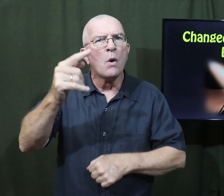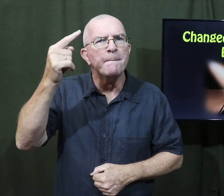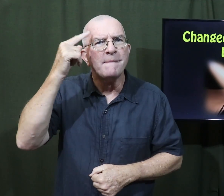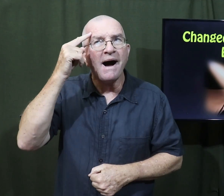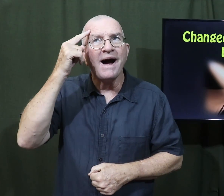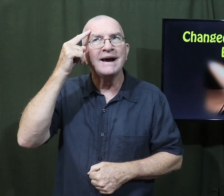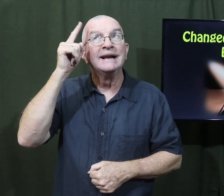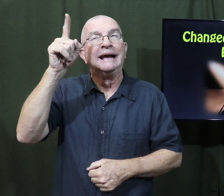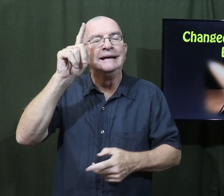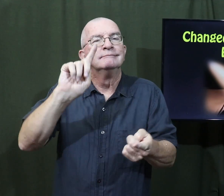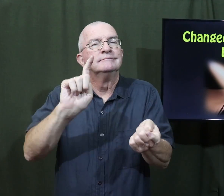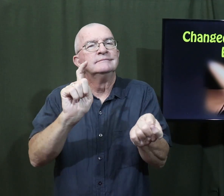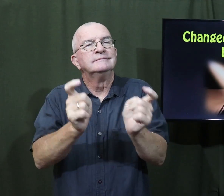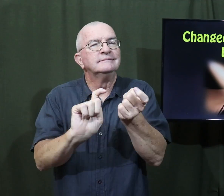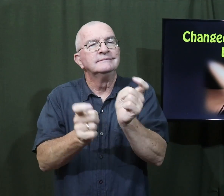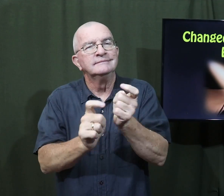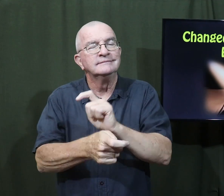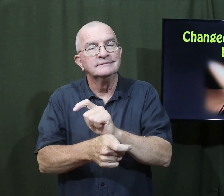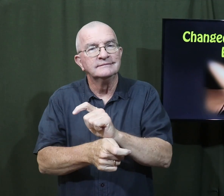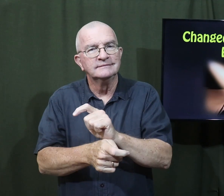God and changed.